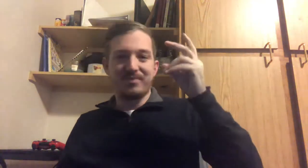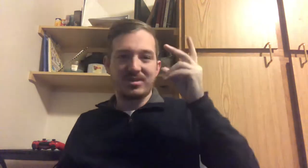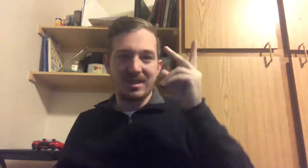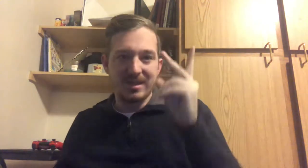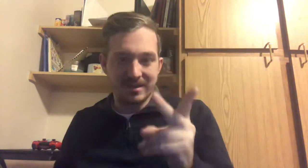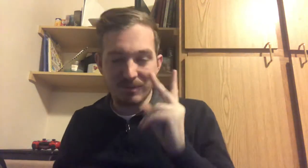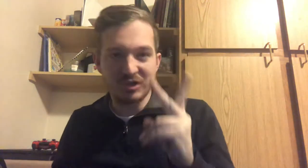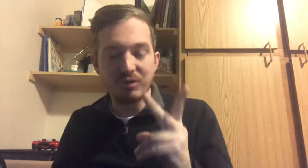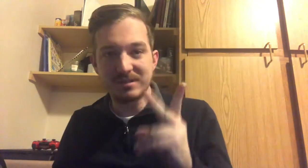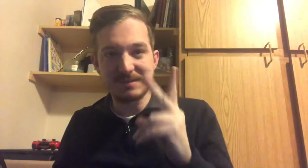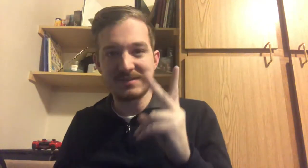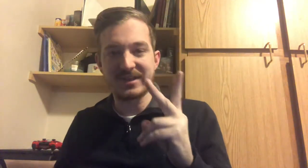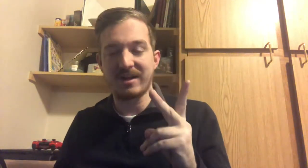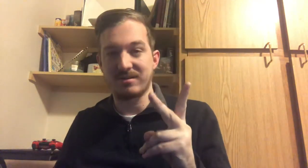There were two specific characters.